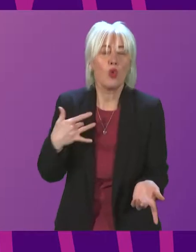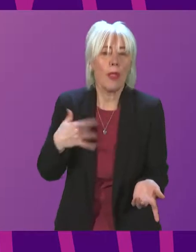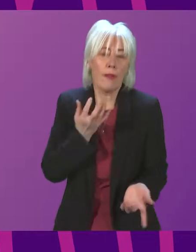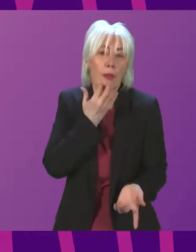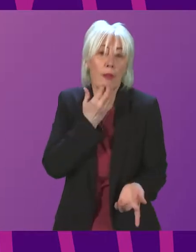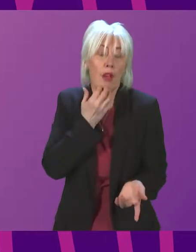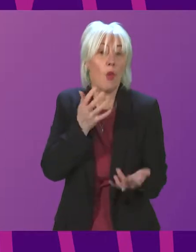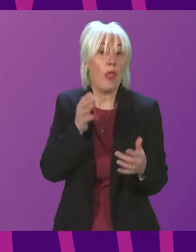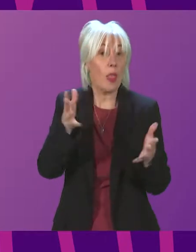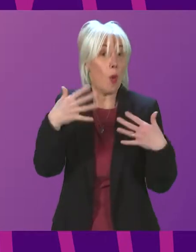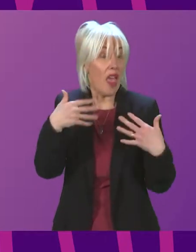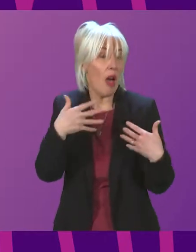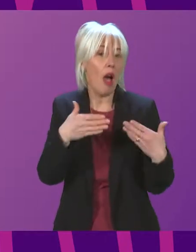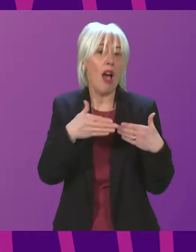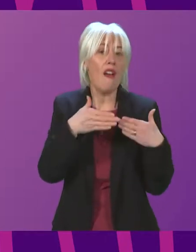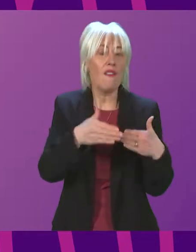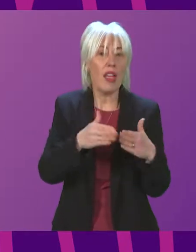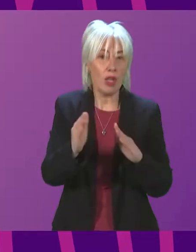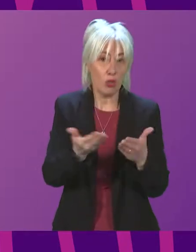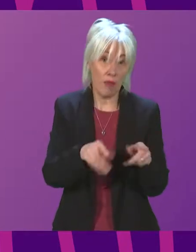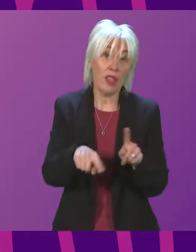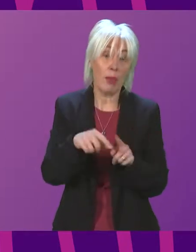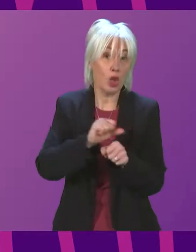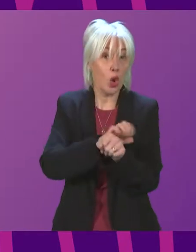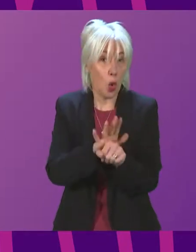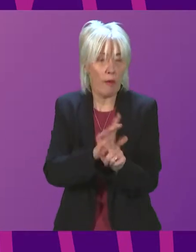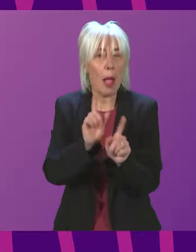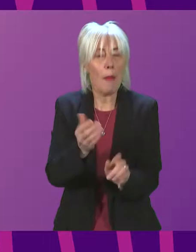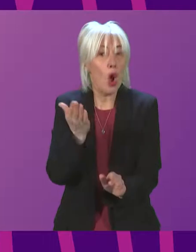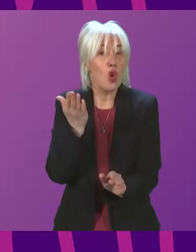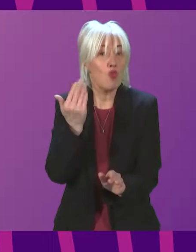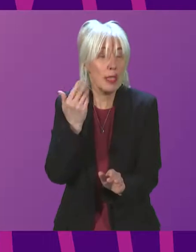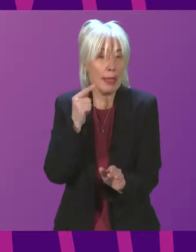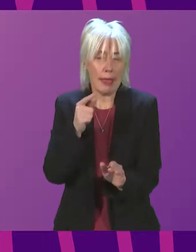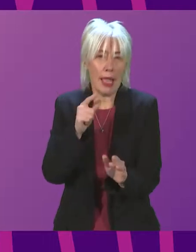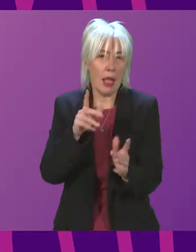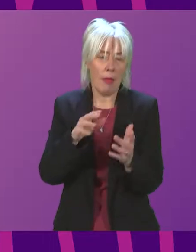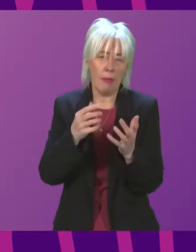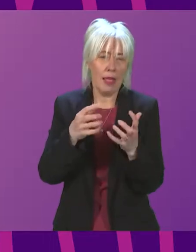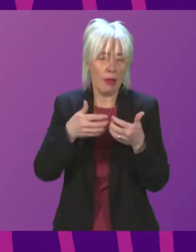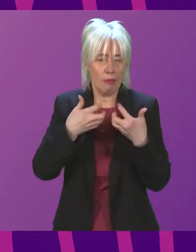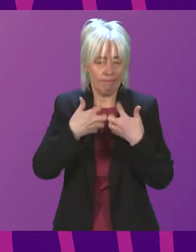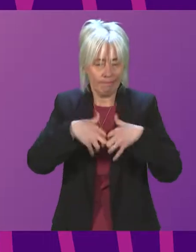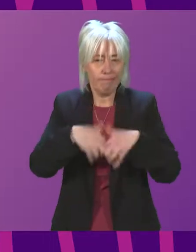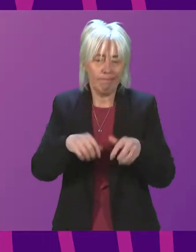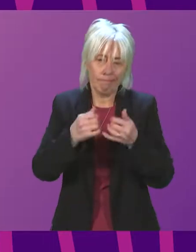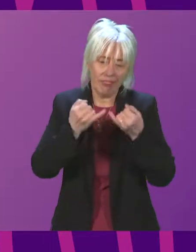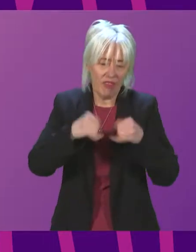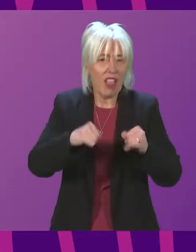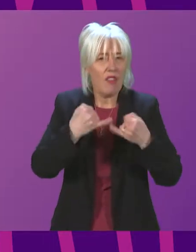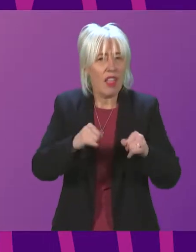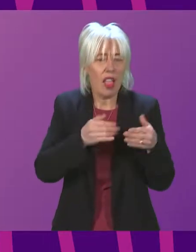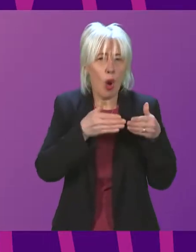ferry services and more recently COVID, the recent extent and duration of mechanical failures on multiple vessels